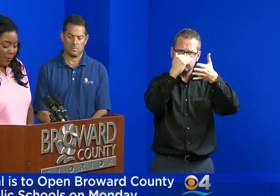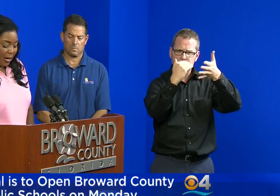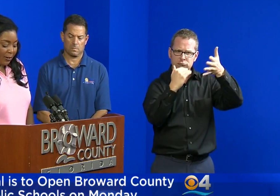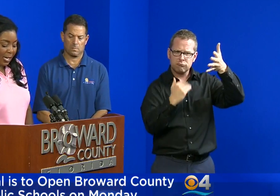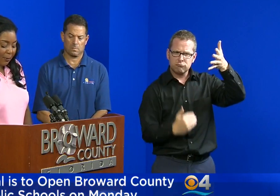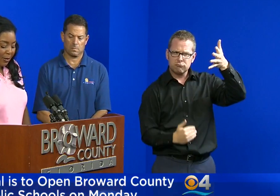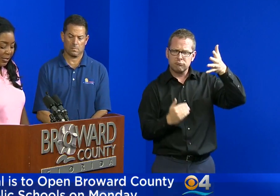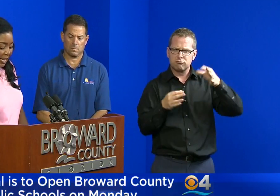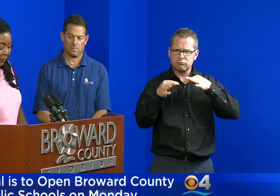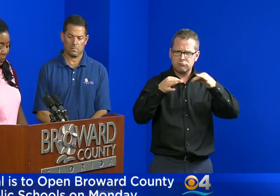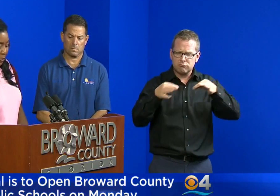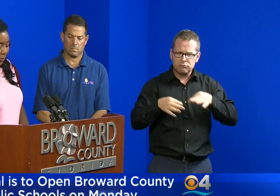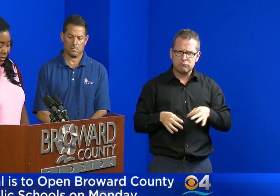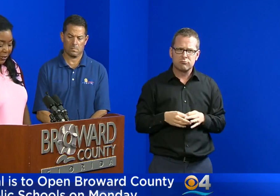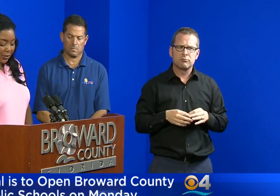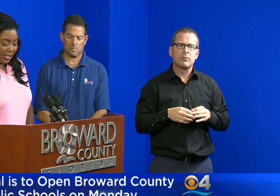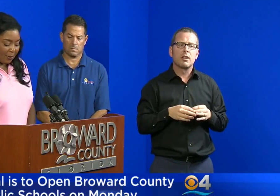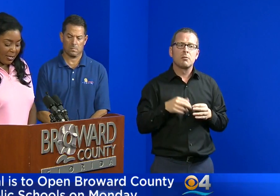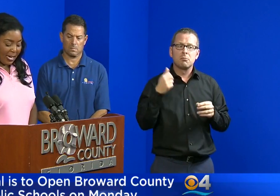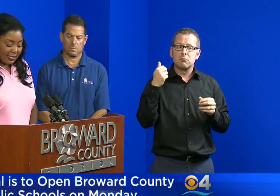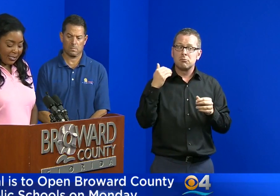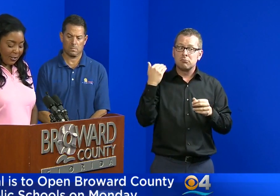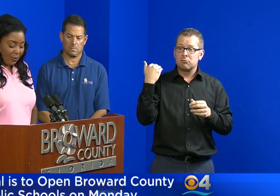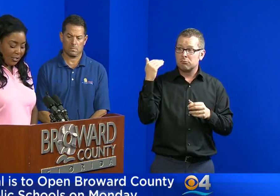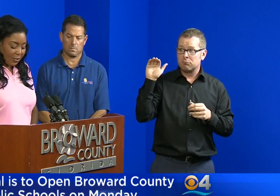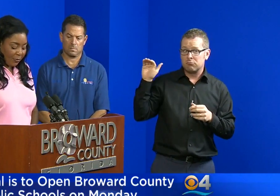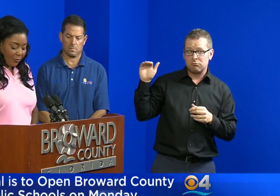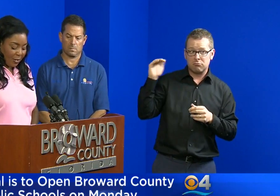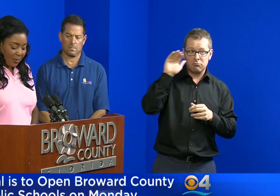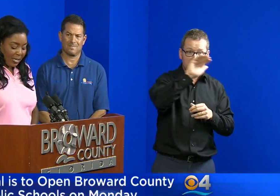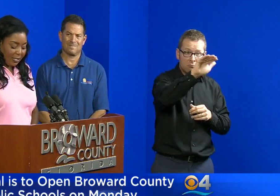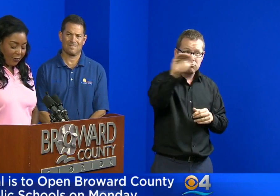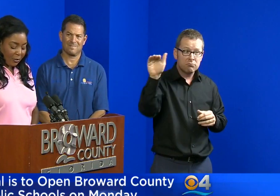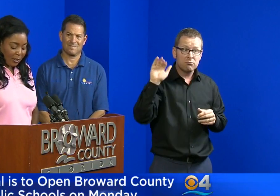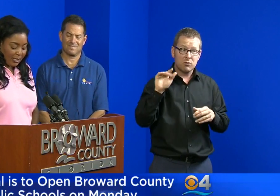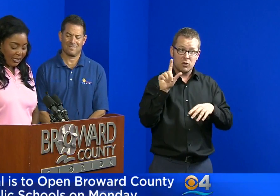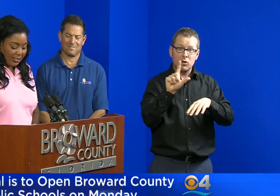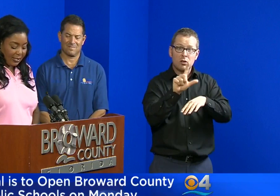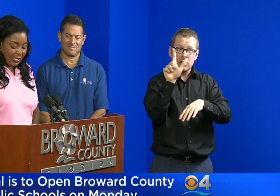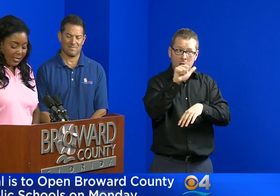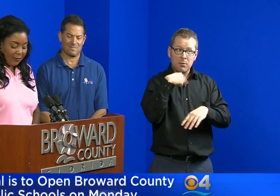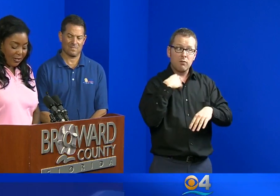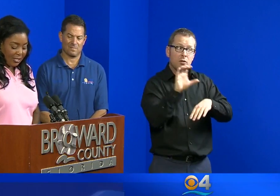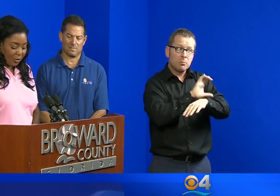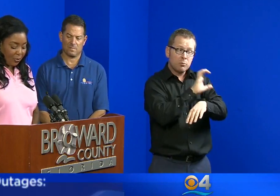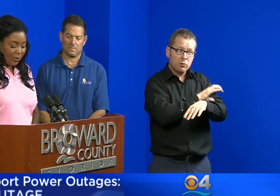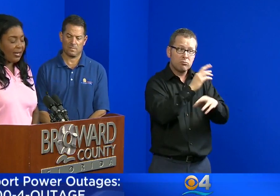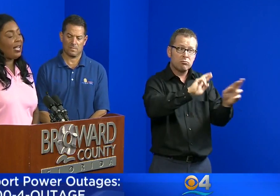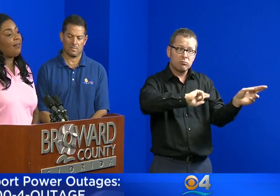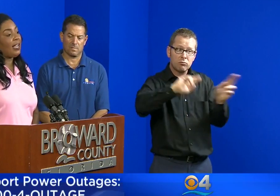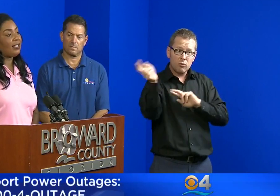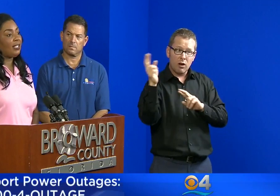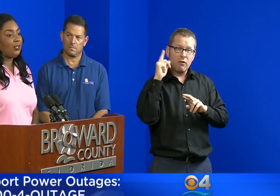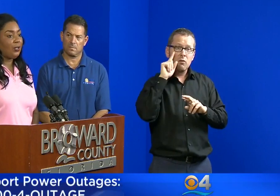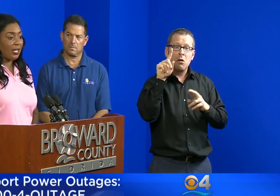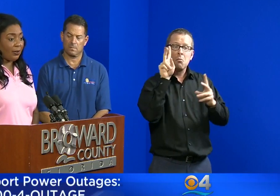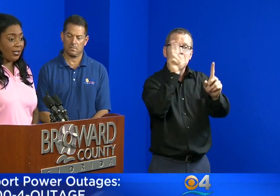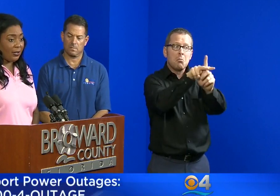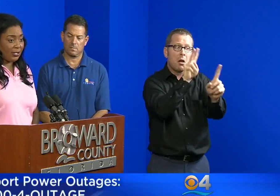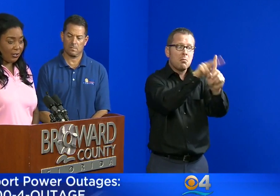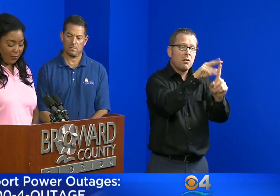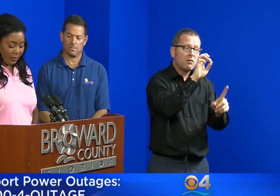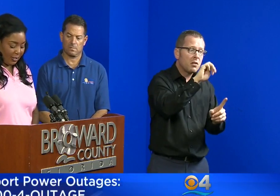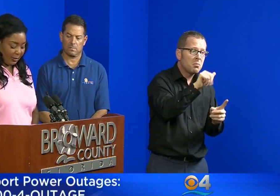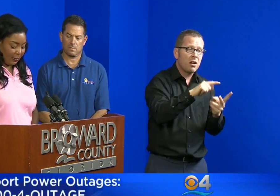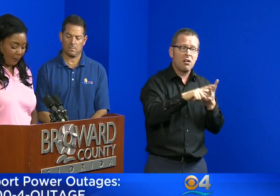Remember, our libraries have computer centers that can be accessed to register for FEMA individual assistance in the event that you do not have access to the